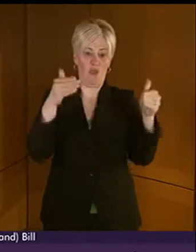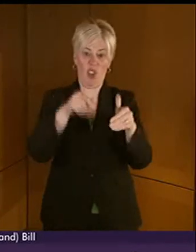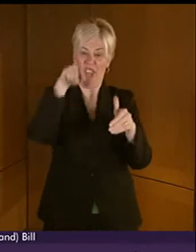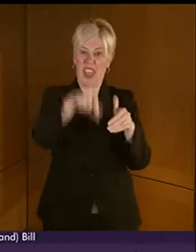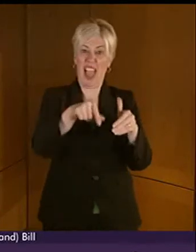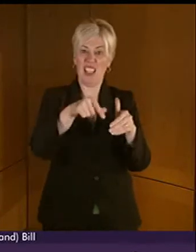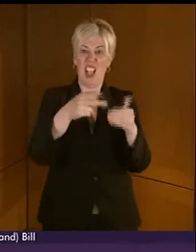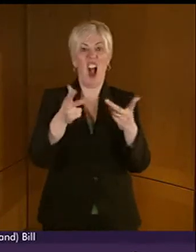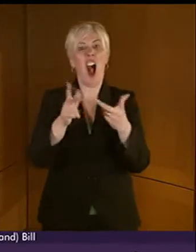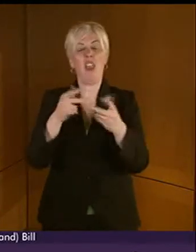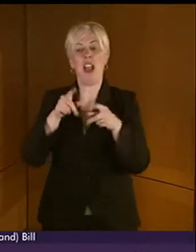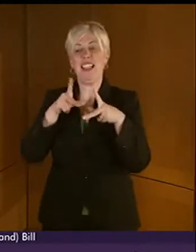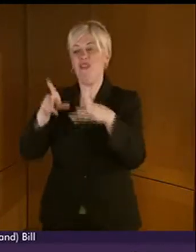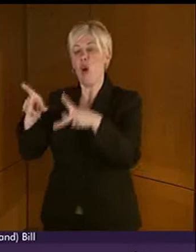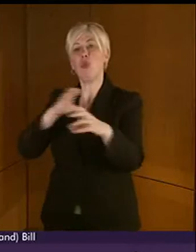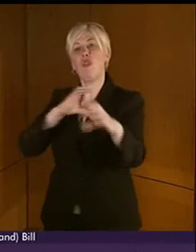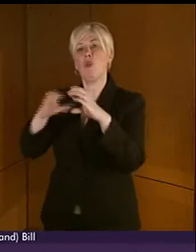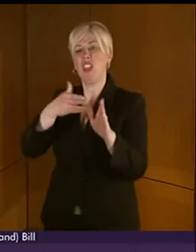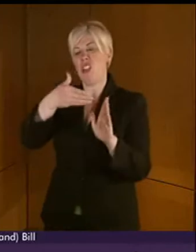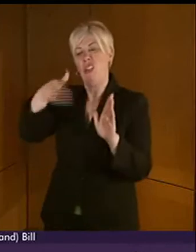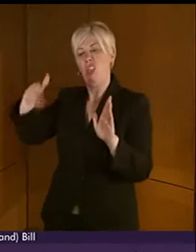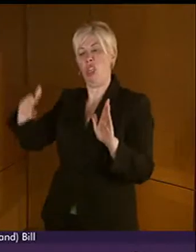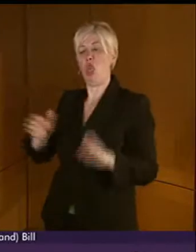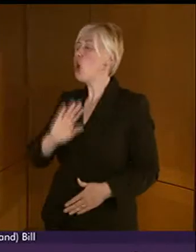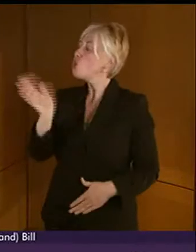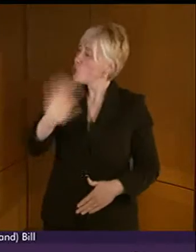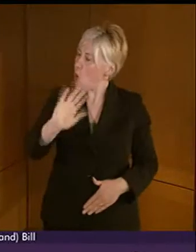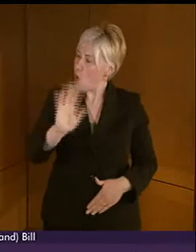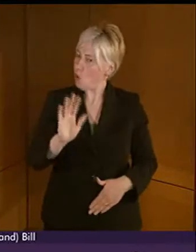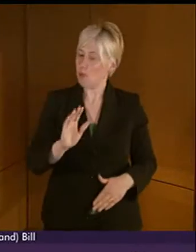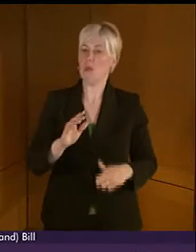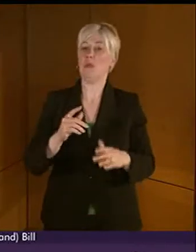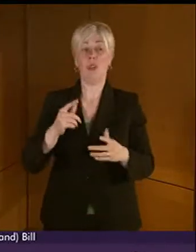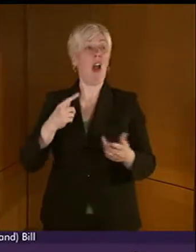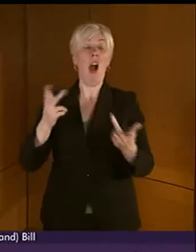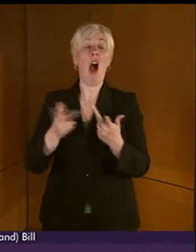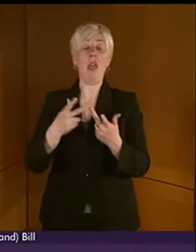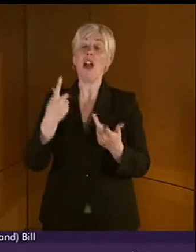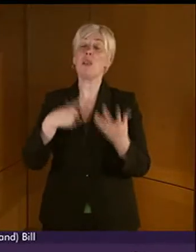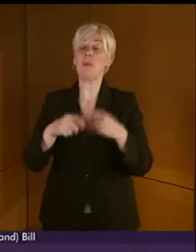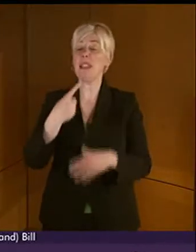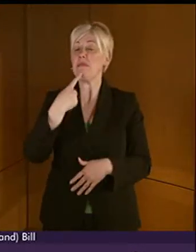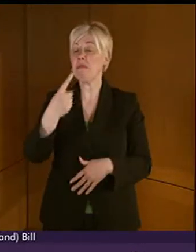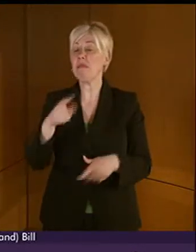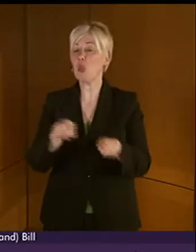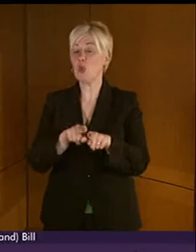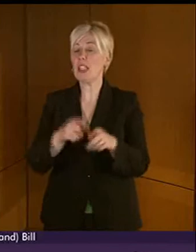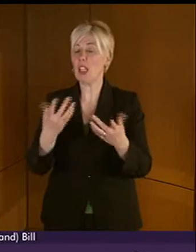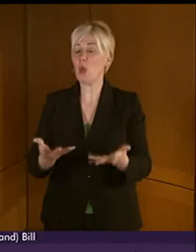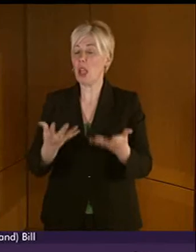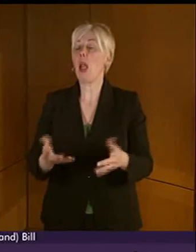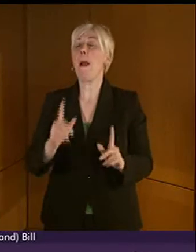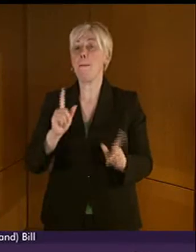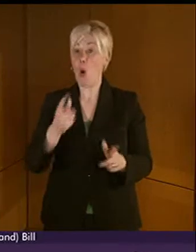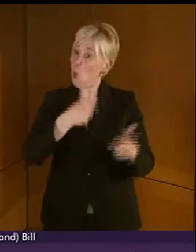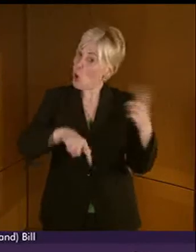communications. And I appreciate that other members have also mentioned this today. So, although we all support the promotion